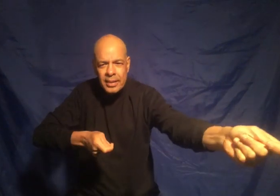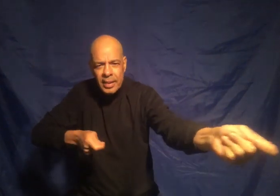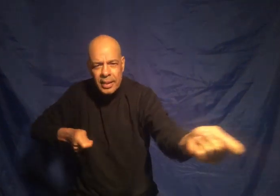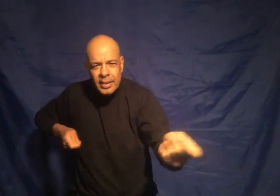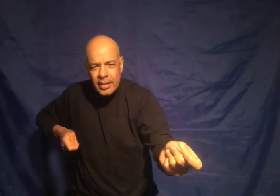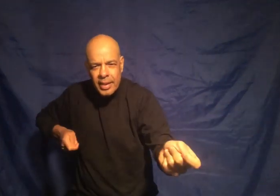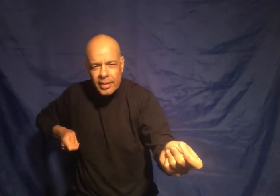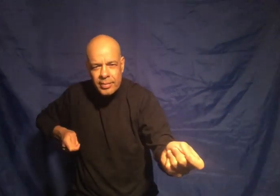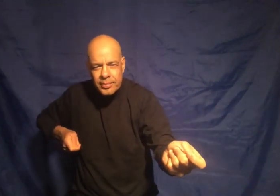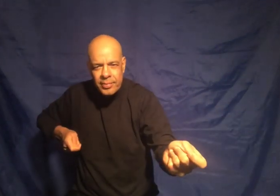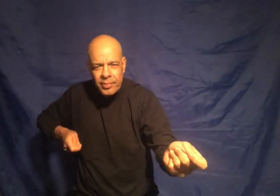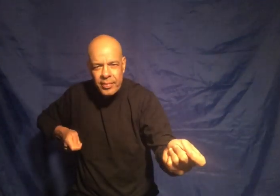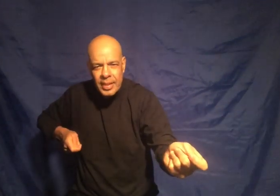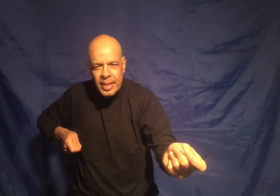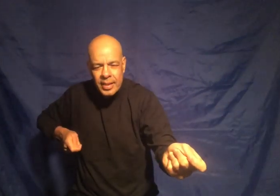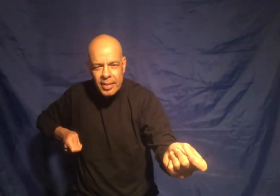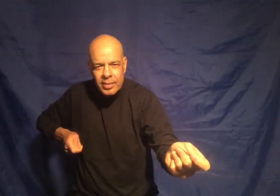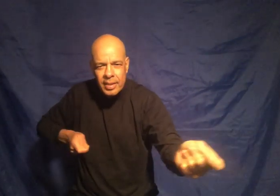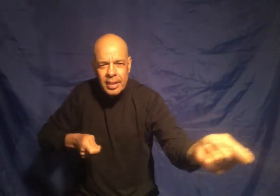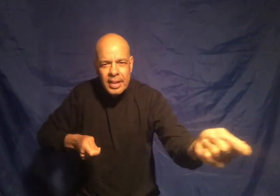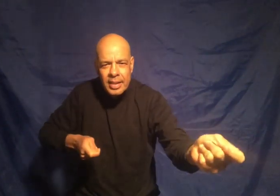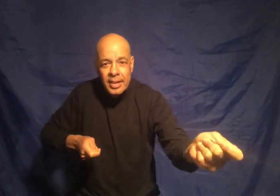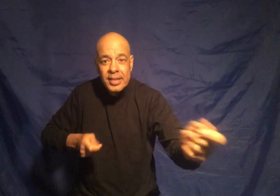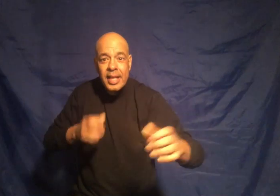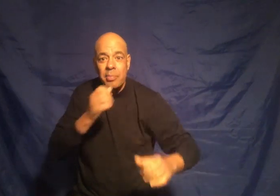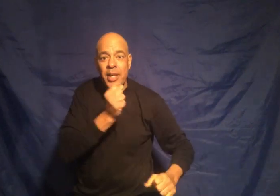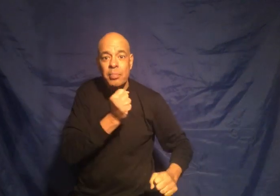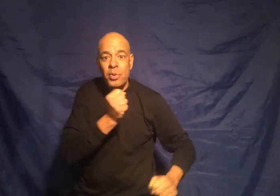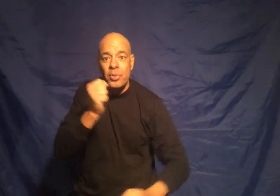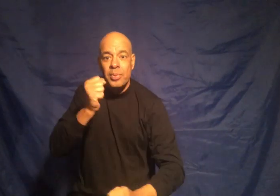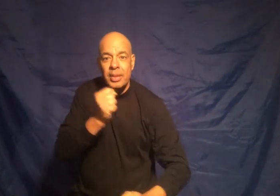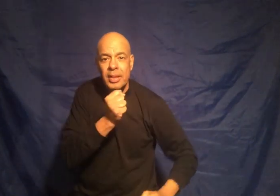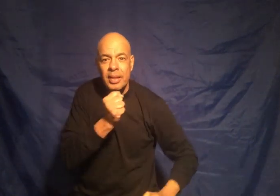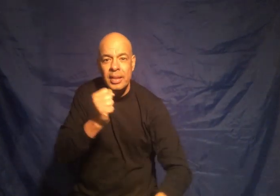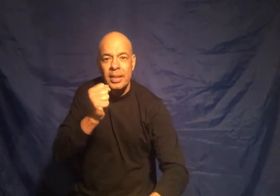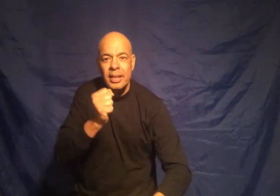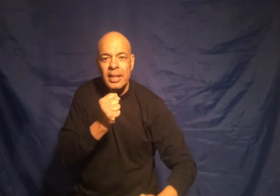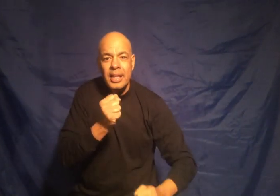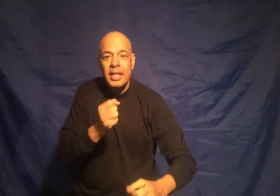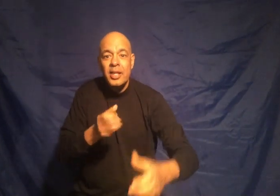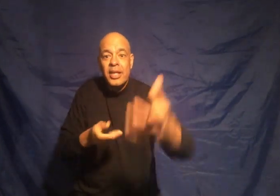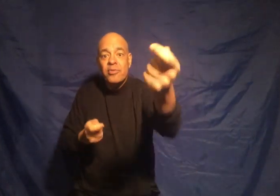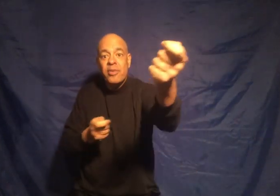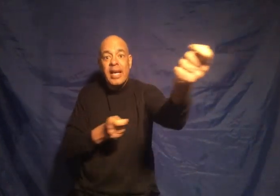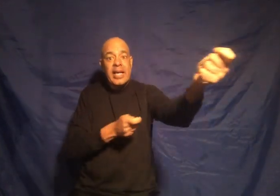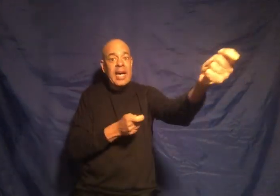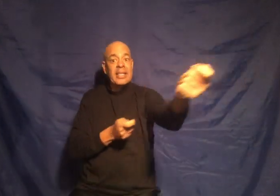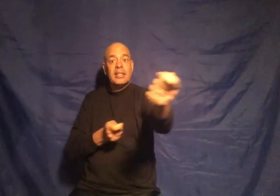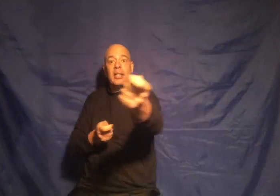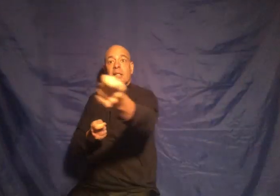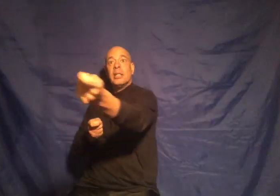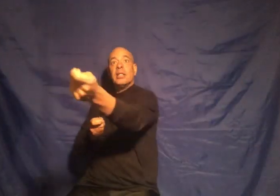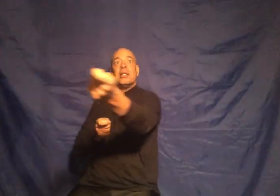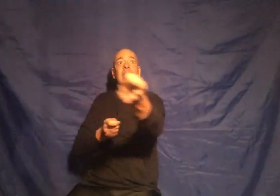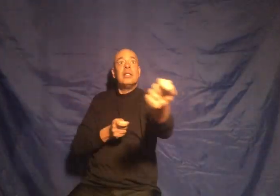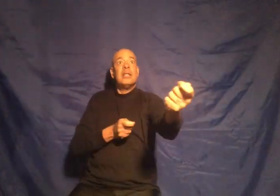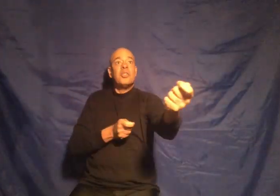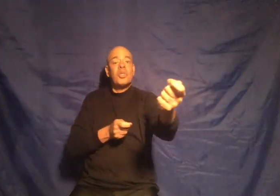there there this can be a broom you can fly a kite so